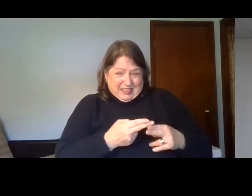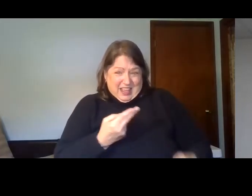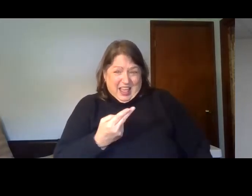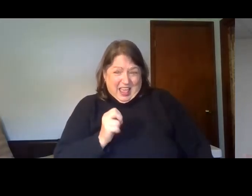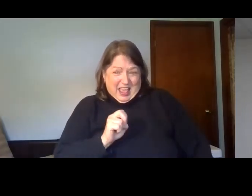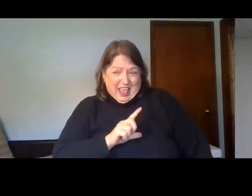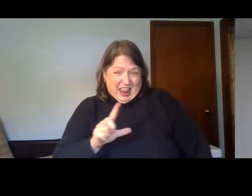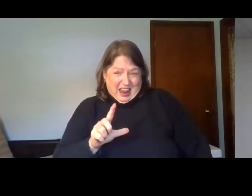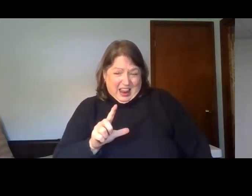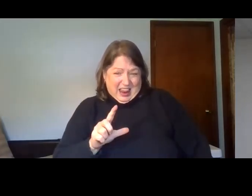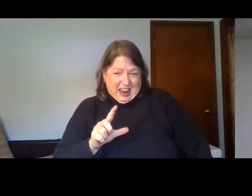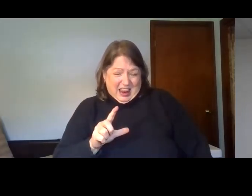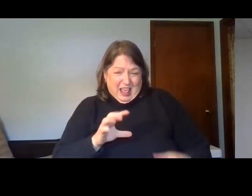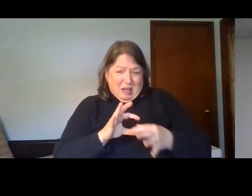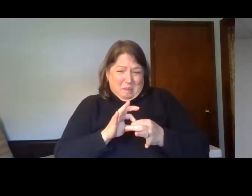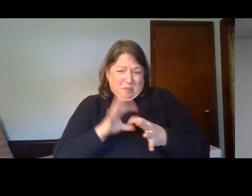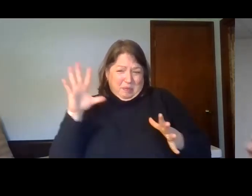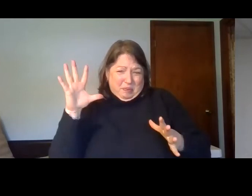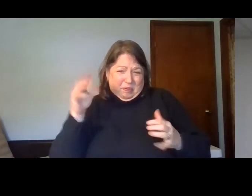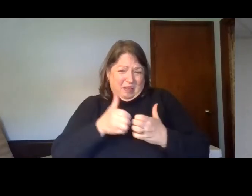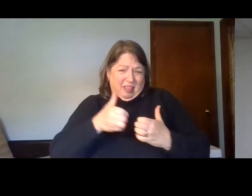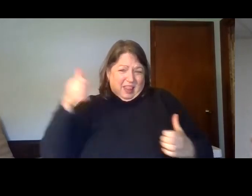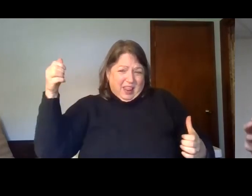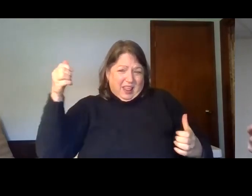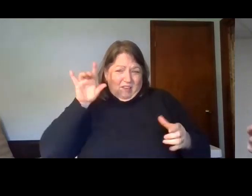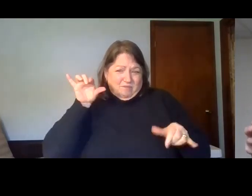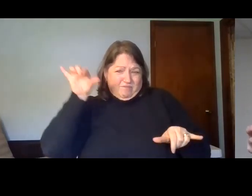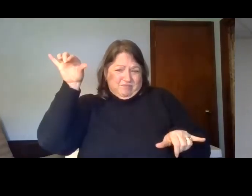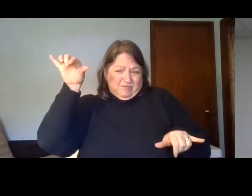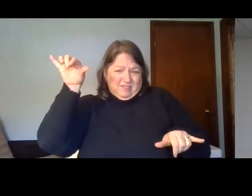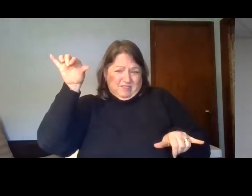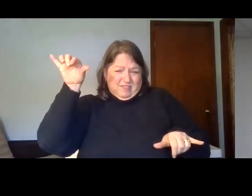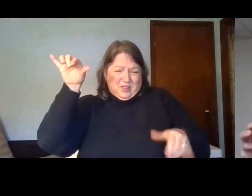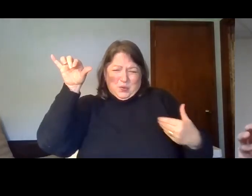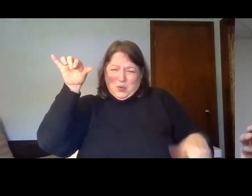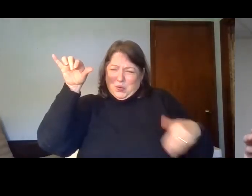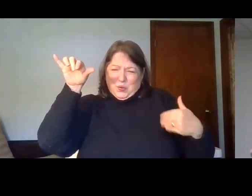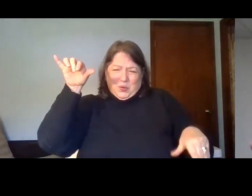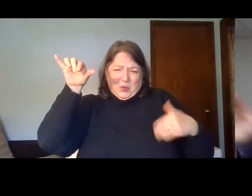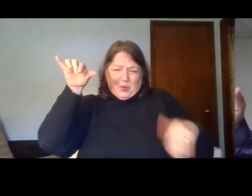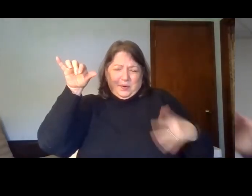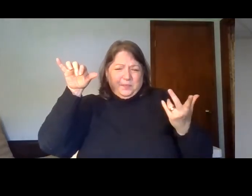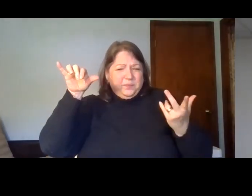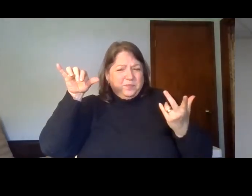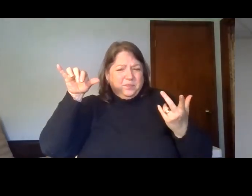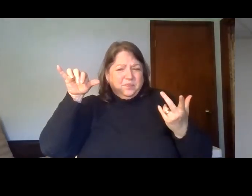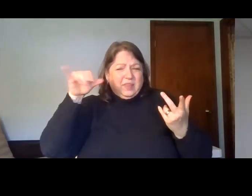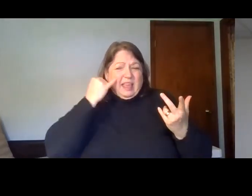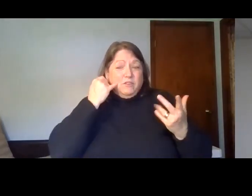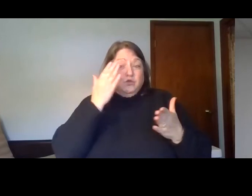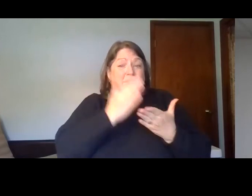Yes, separated from God eternally. If someone told you that when you stop breathing, you stop existing,